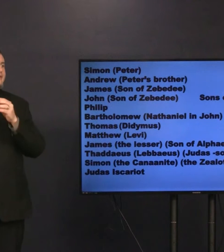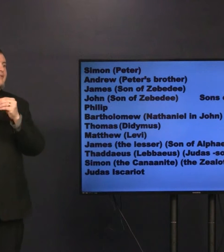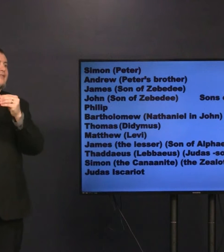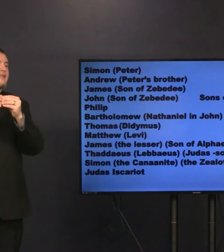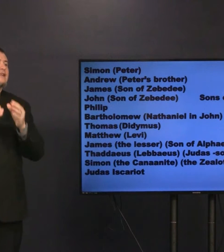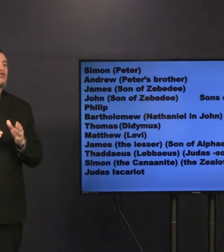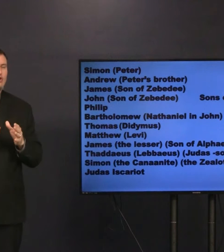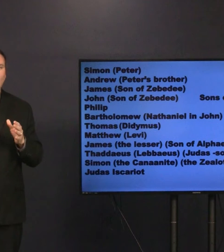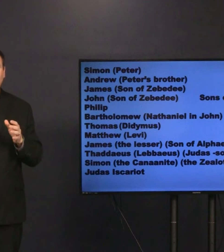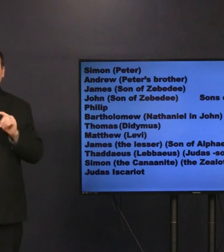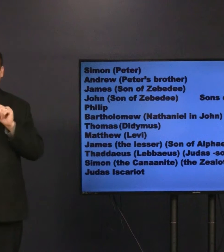Peter was their leader.